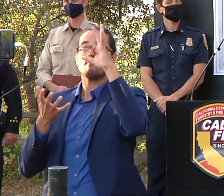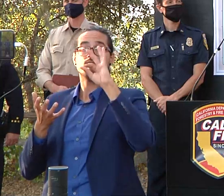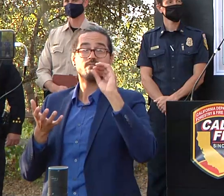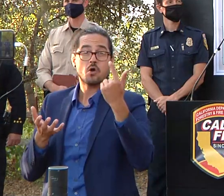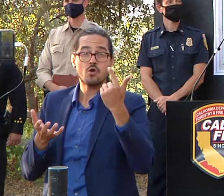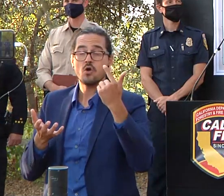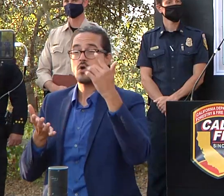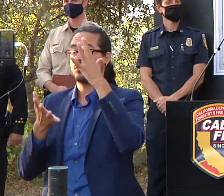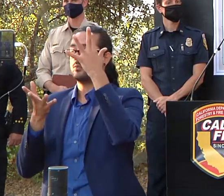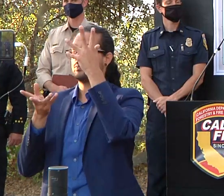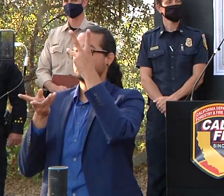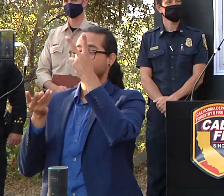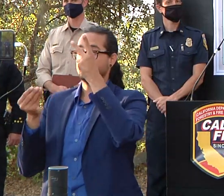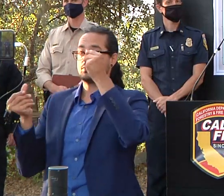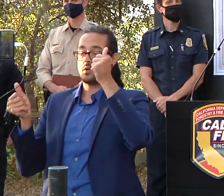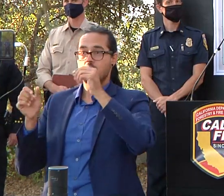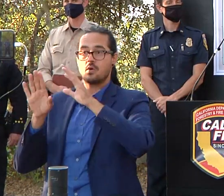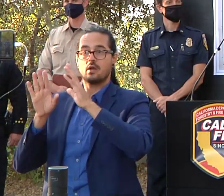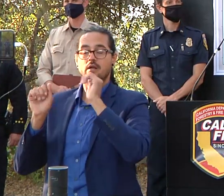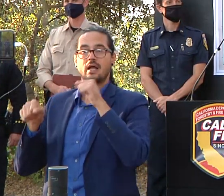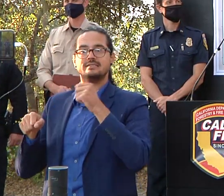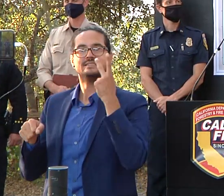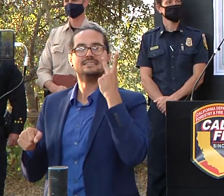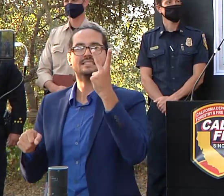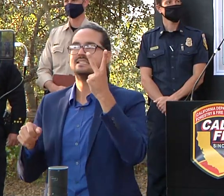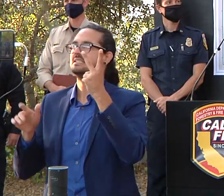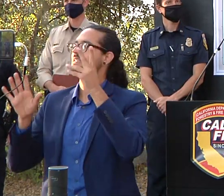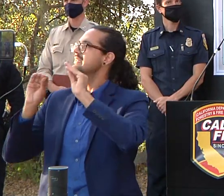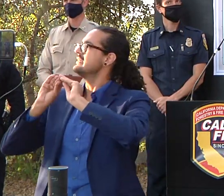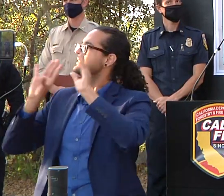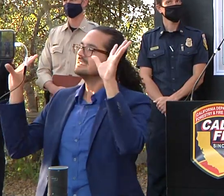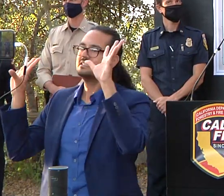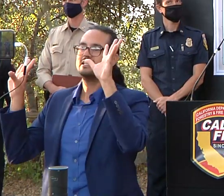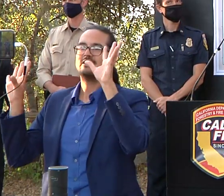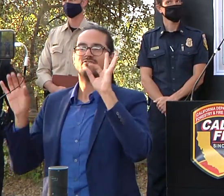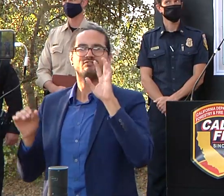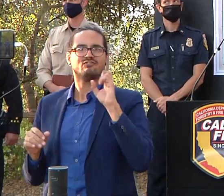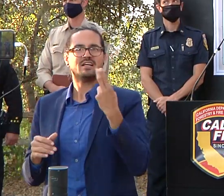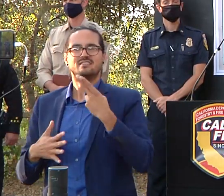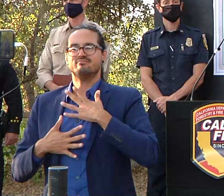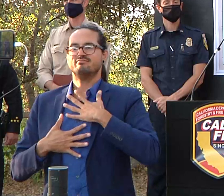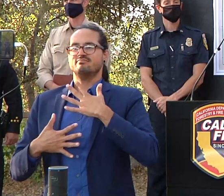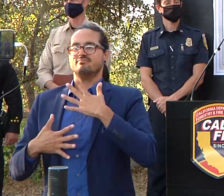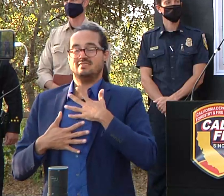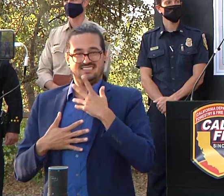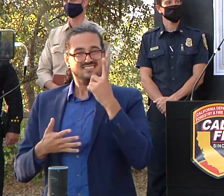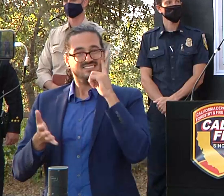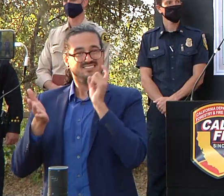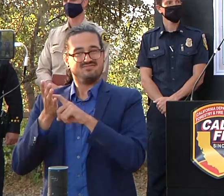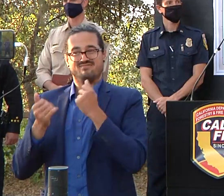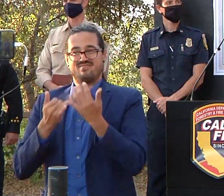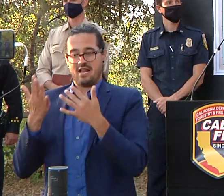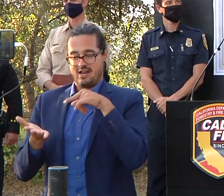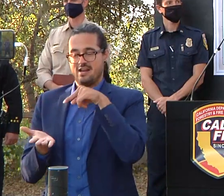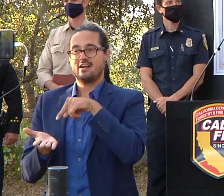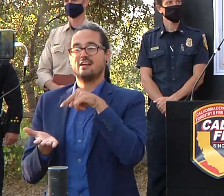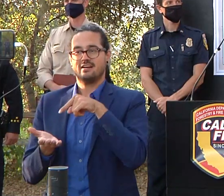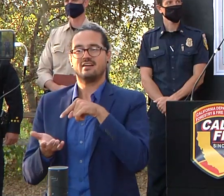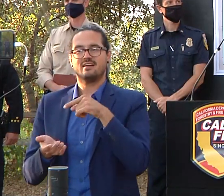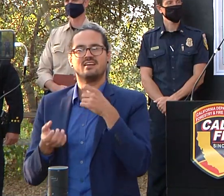saw what fresh air does to the fire itself so we still got a lot of work ahead of us a lot of hot spots out there